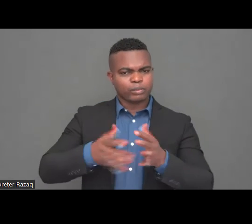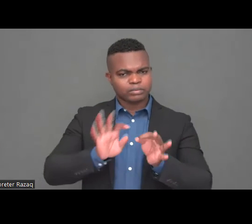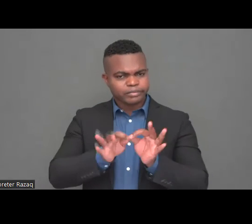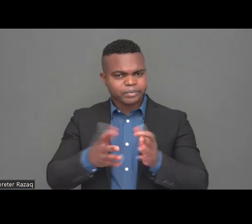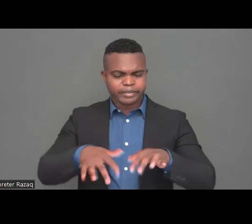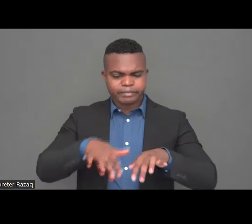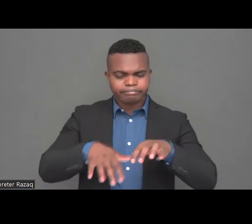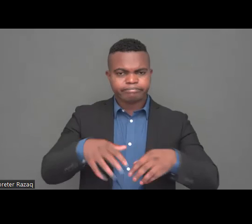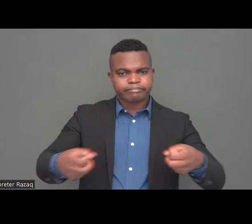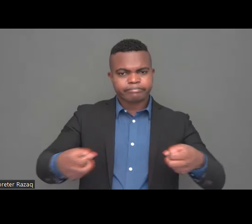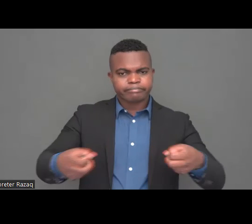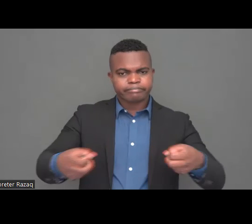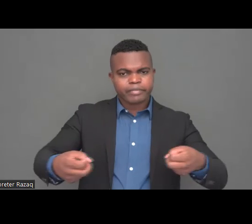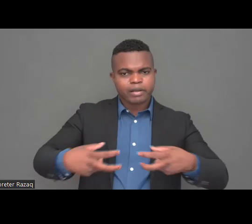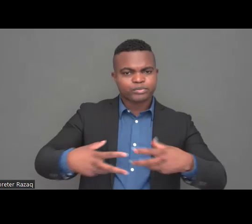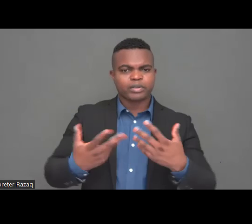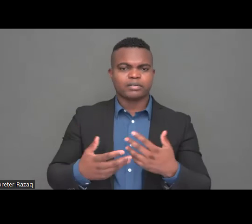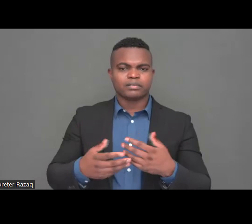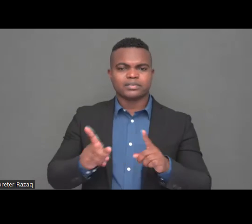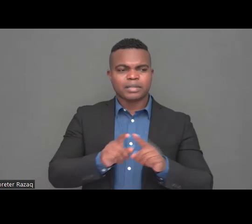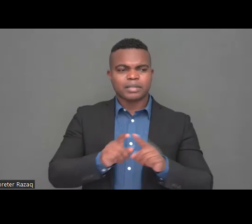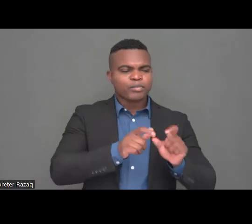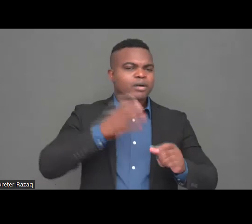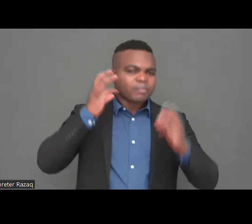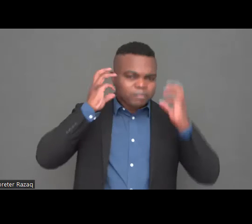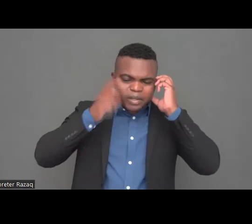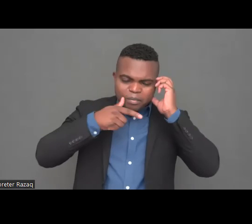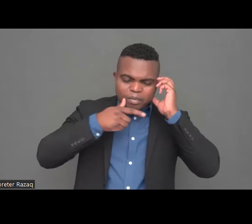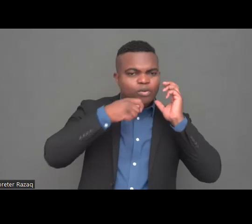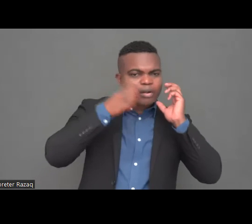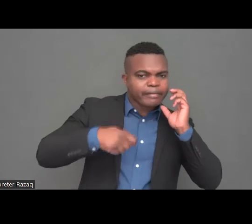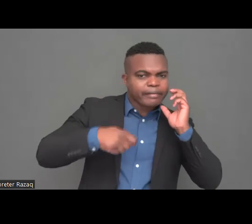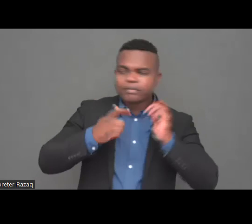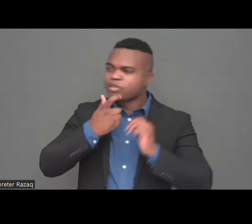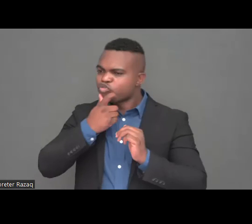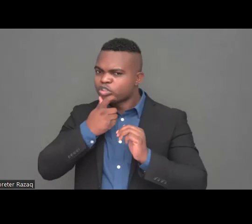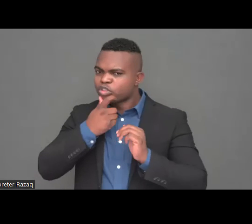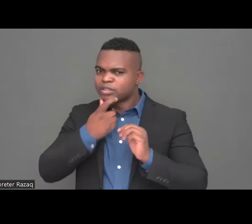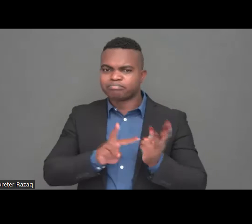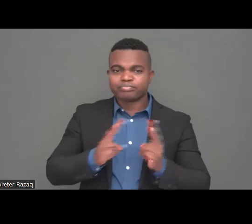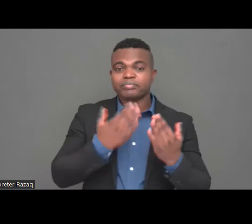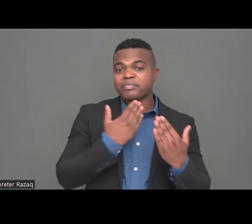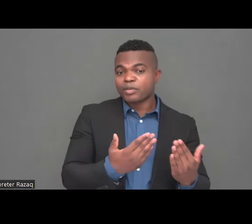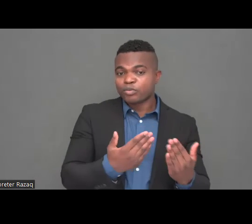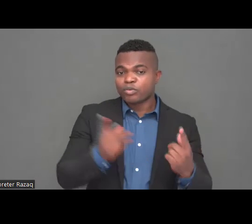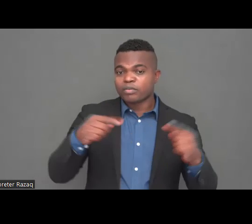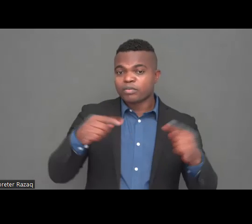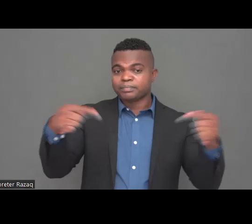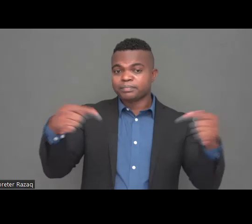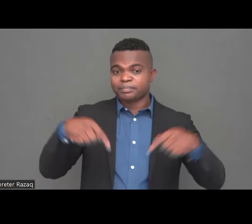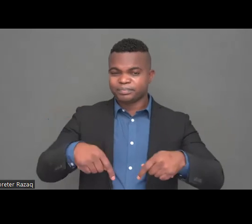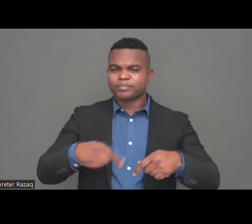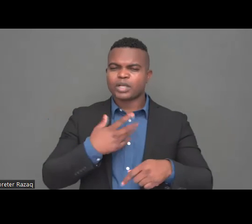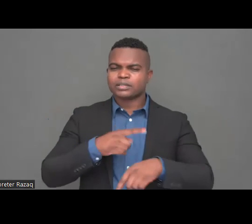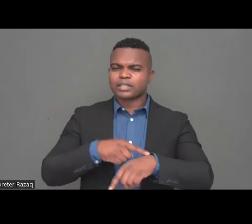minutes to give the floor again to our Ukrainian colleagues and to allow you to have some final statements that you would like to